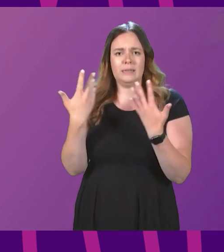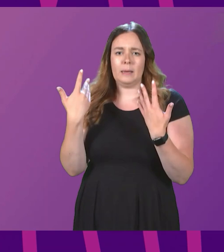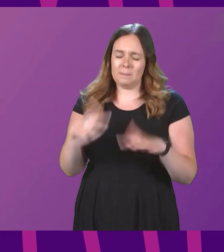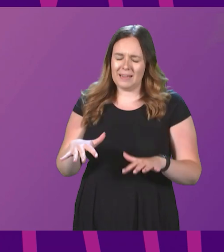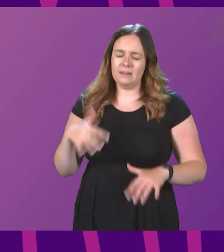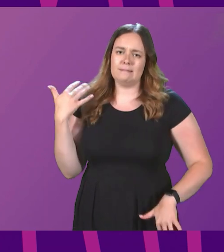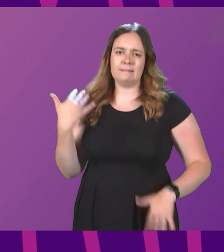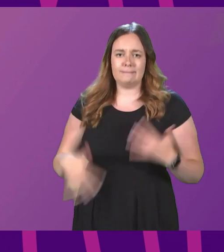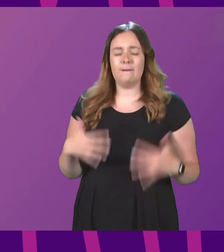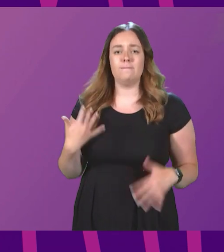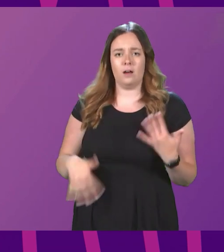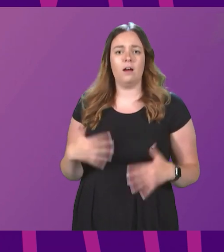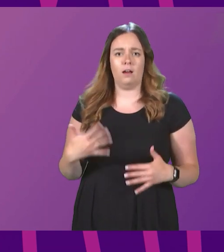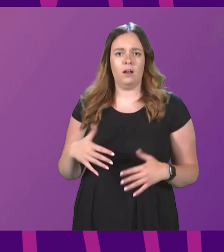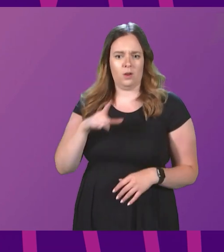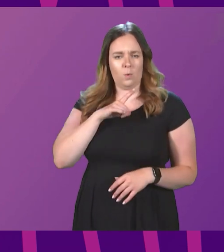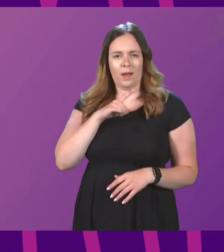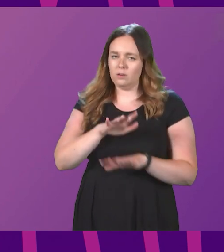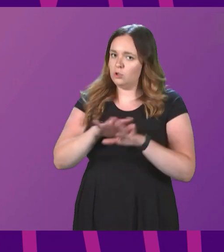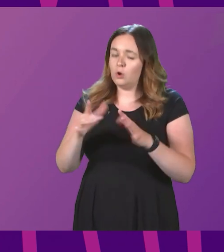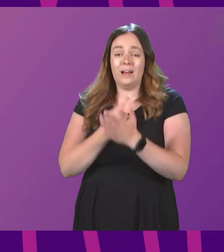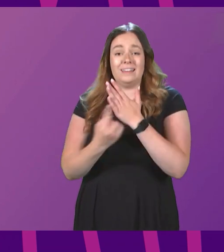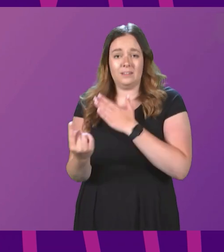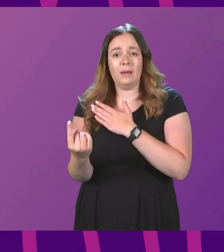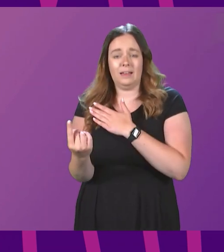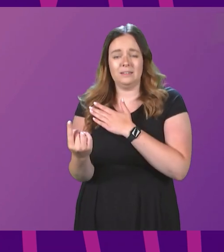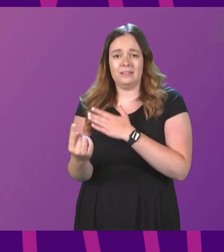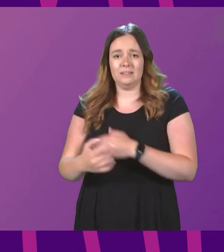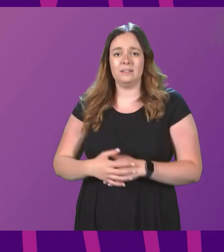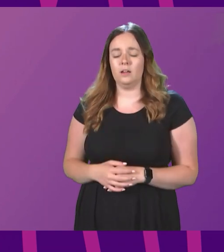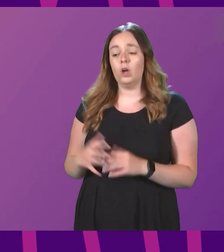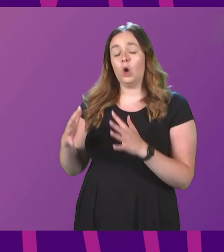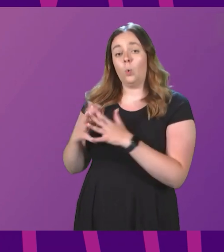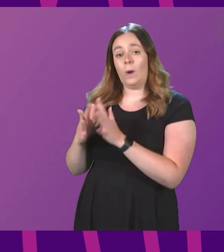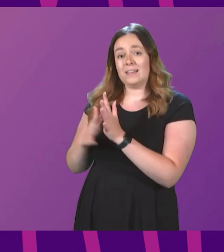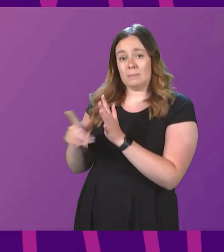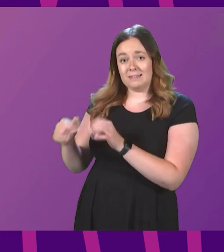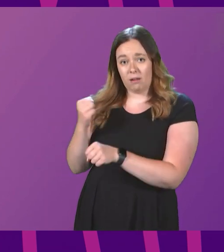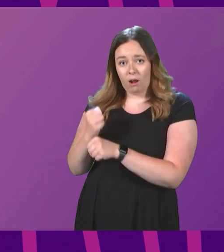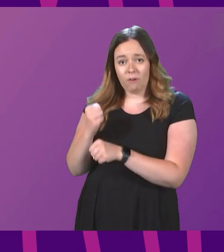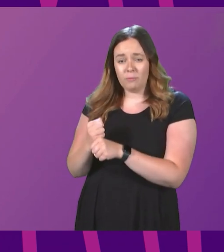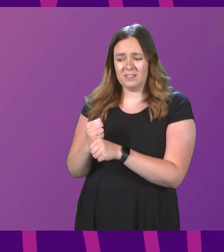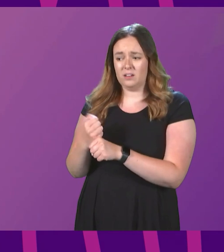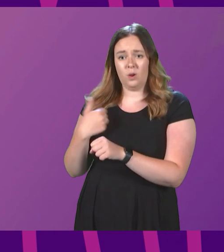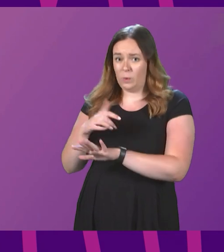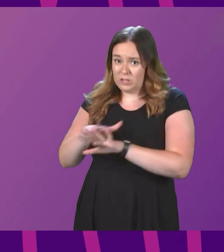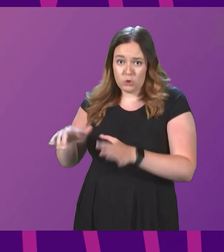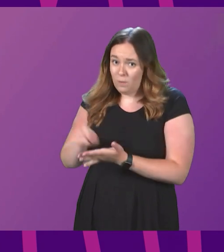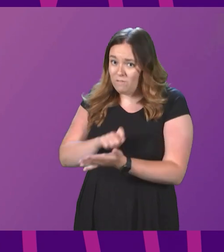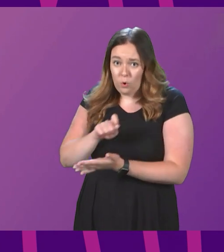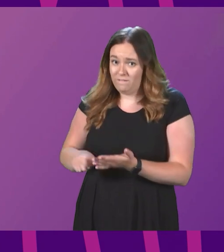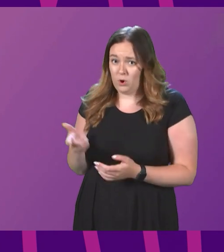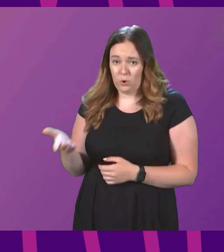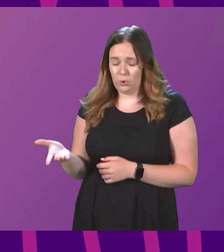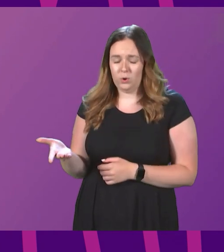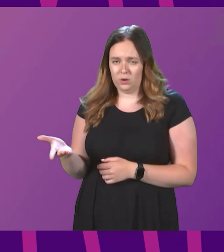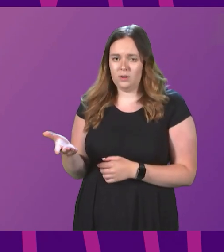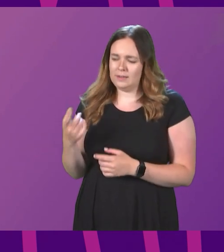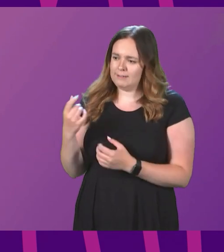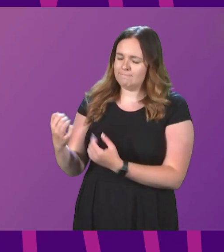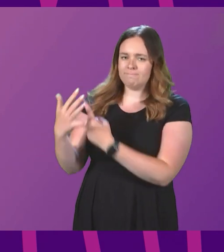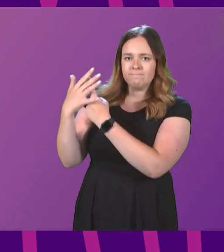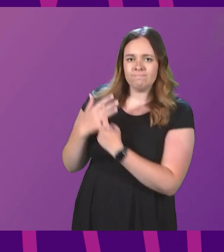a price for not being independent. Westminster governments we don't vote for, imposing